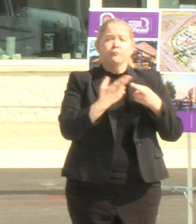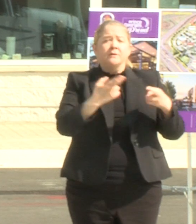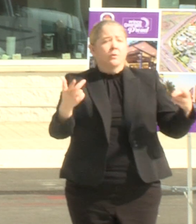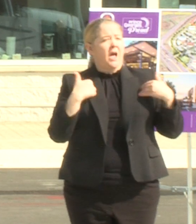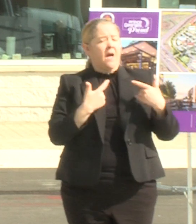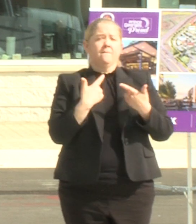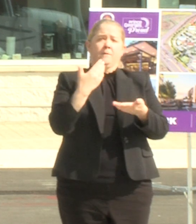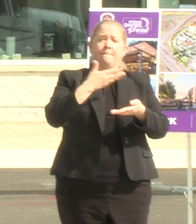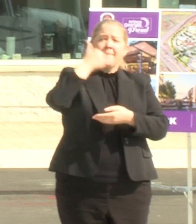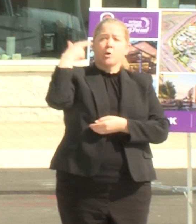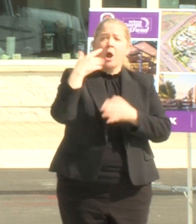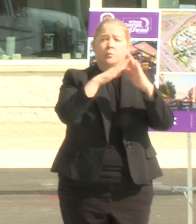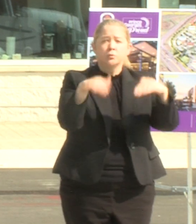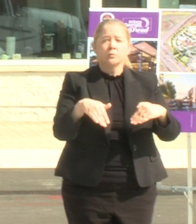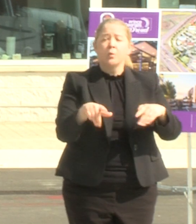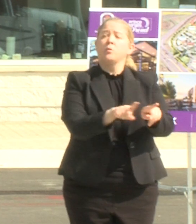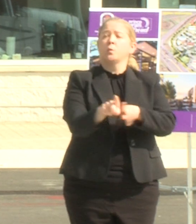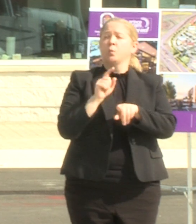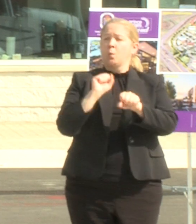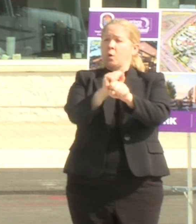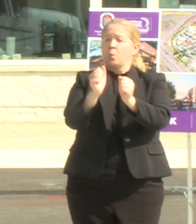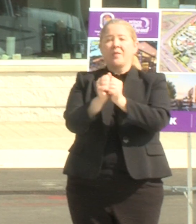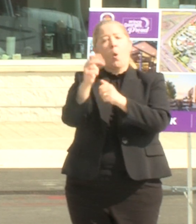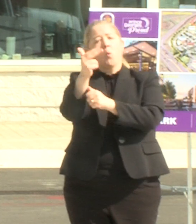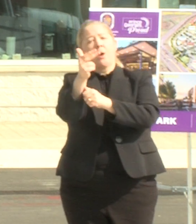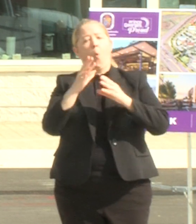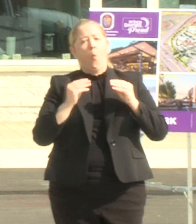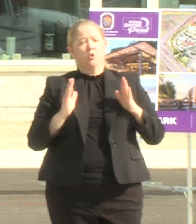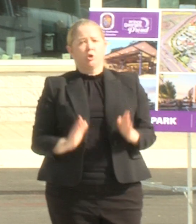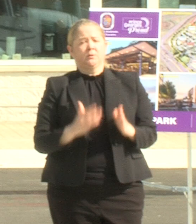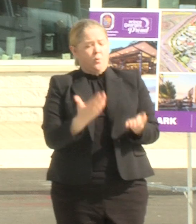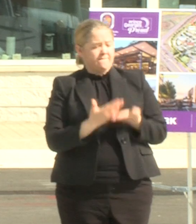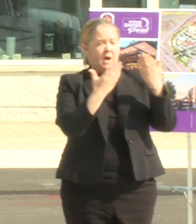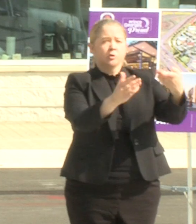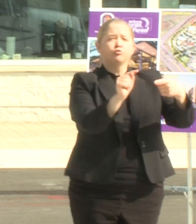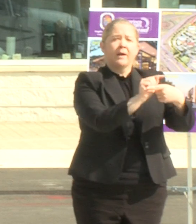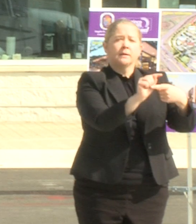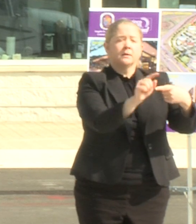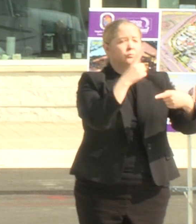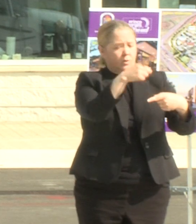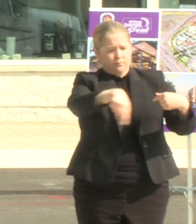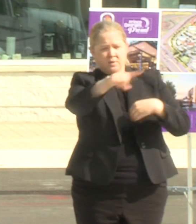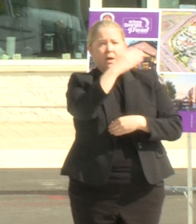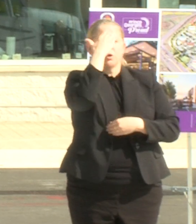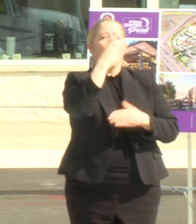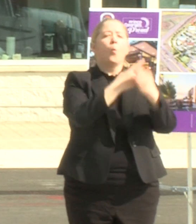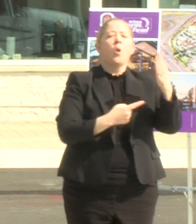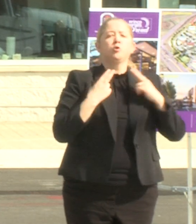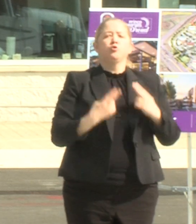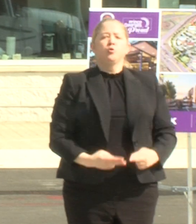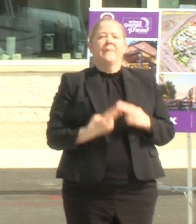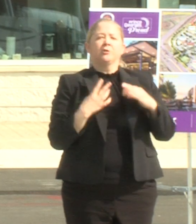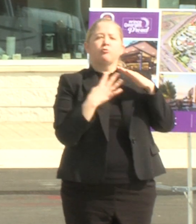better housing we also work with the hotel owners to provide training so that they would know what human trafficking